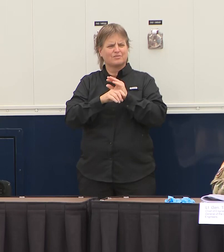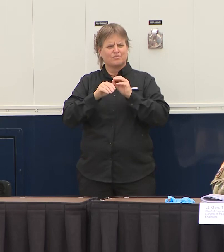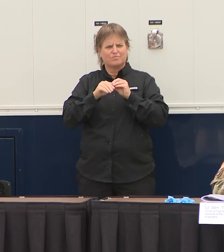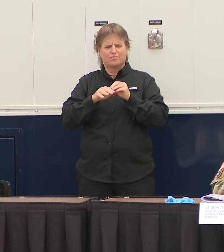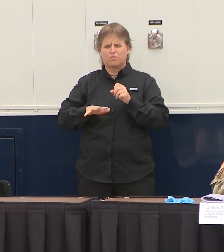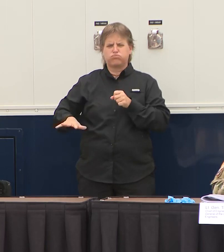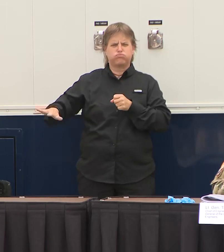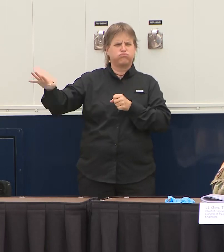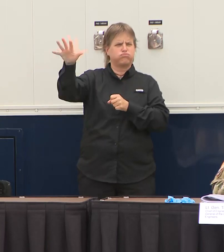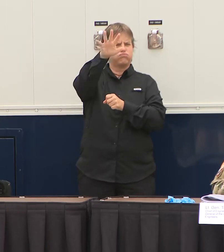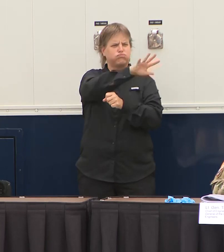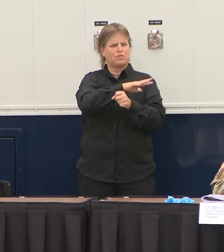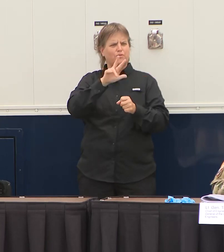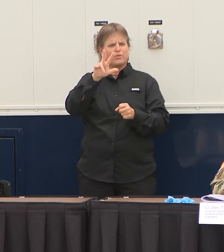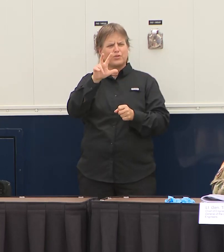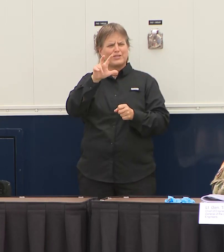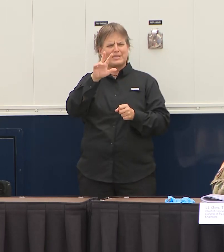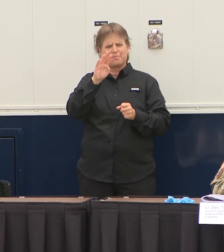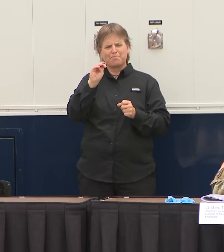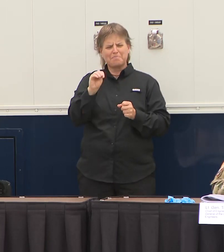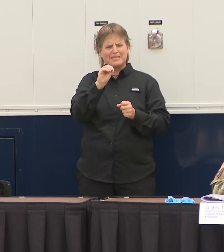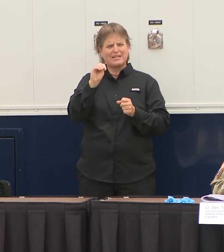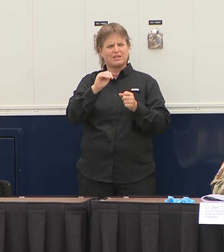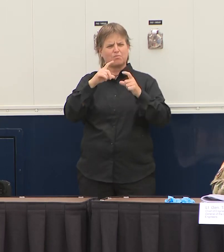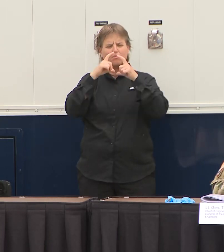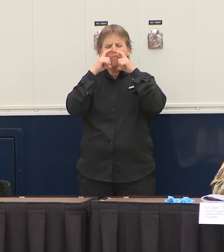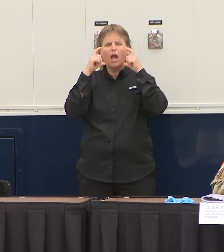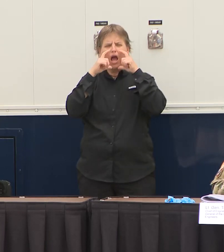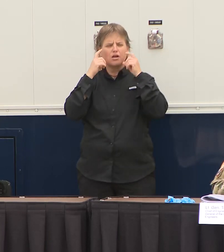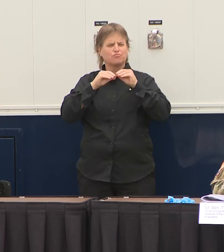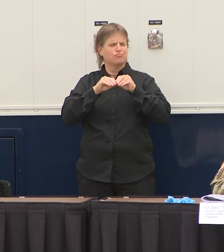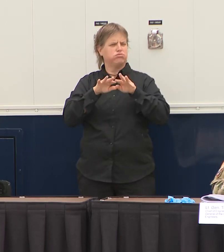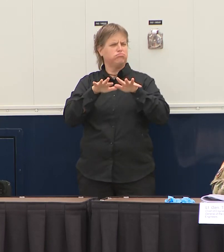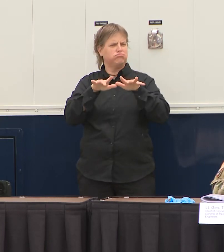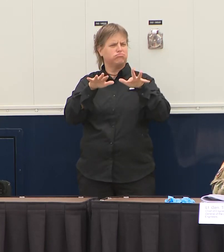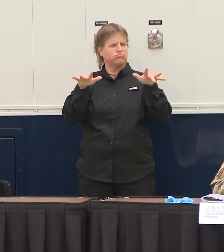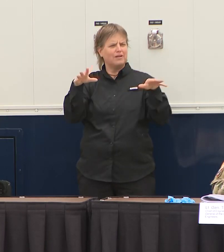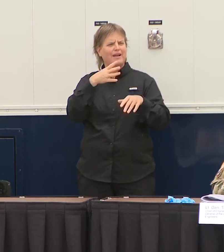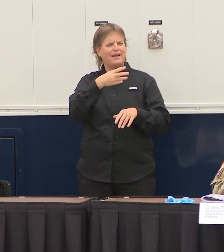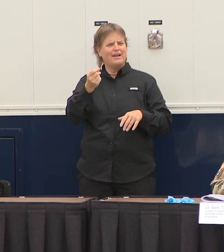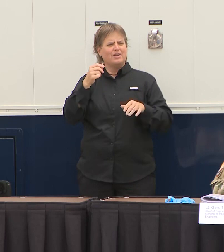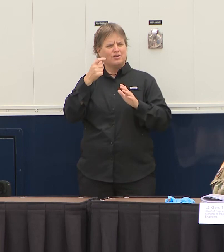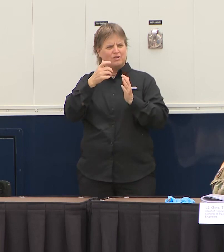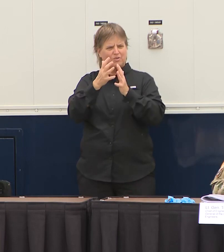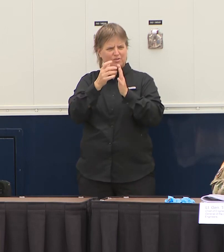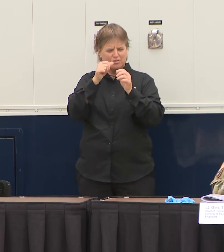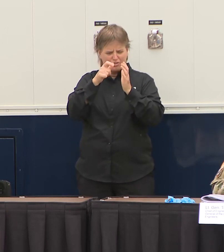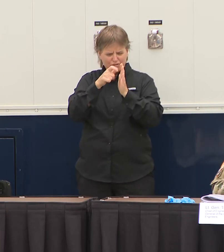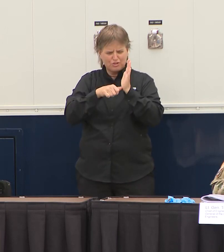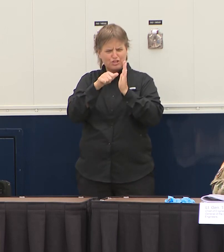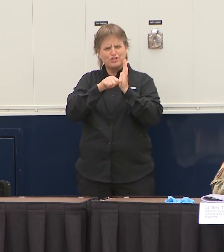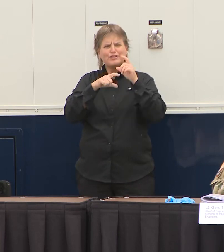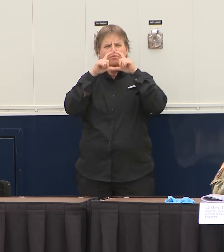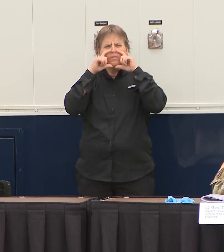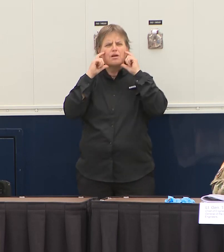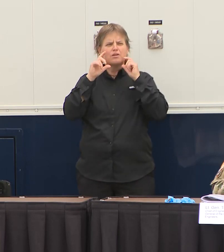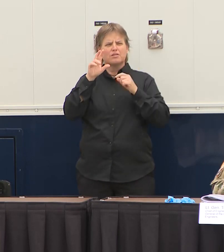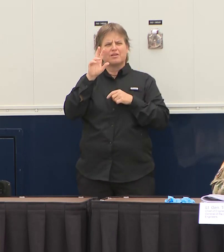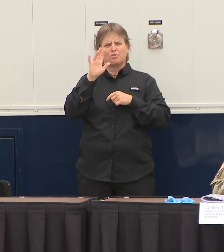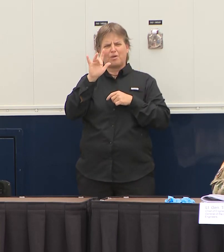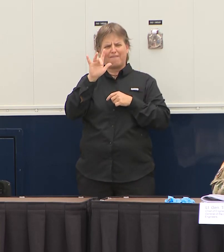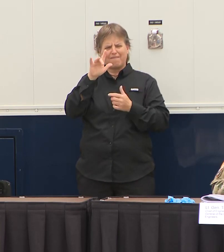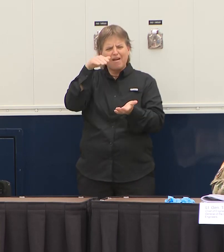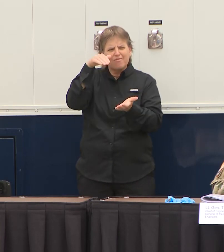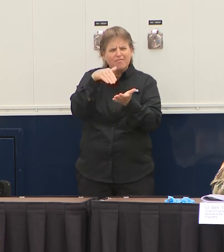n95 and surgical masks almost 225,000 face shields 4.2 million gloves and